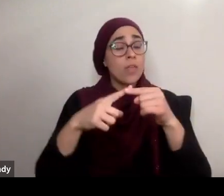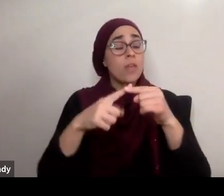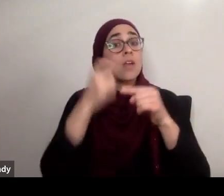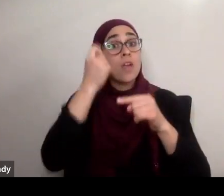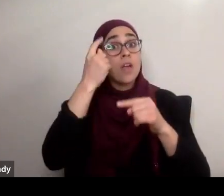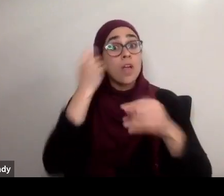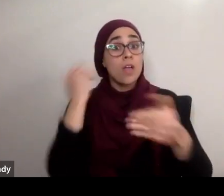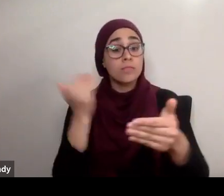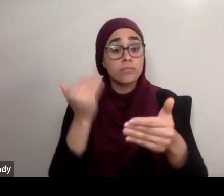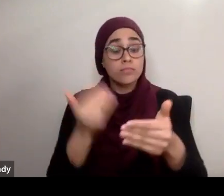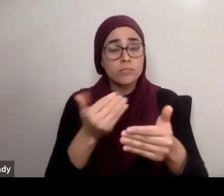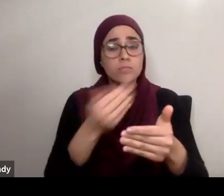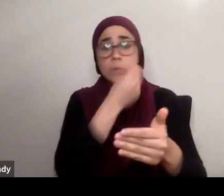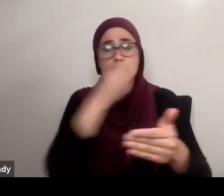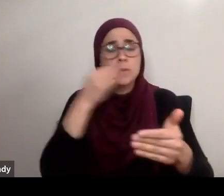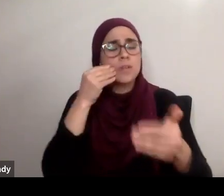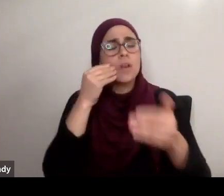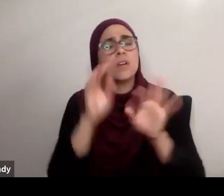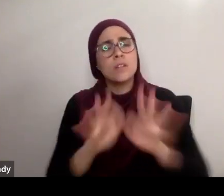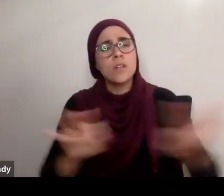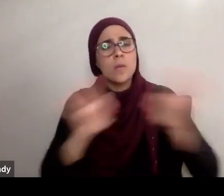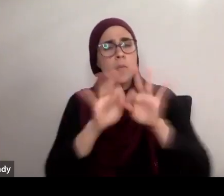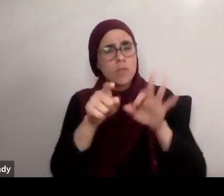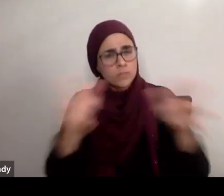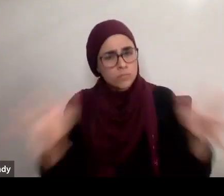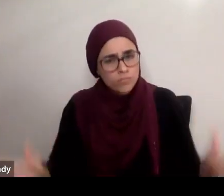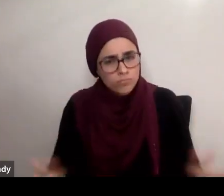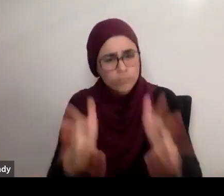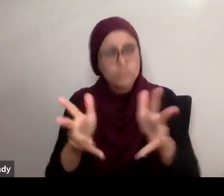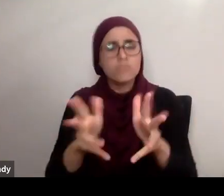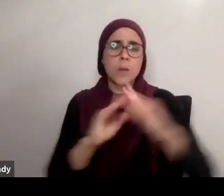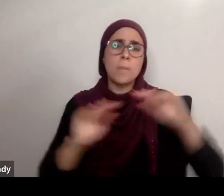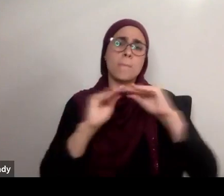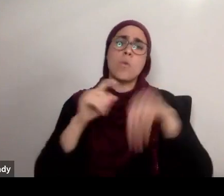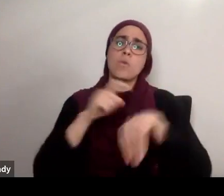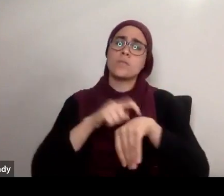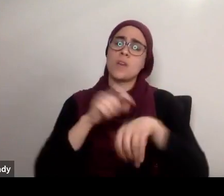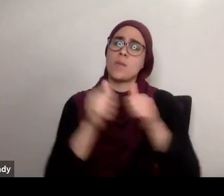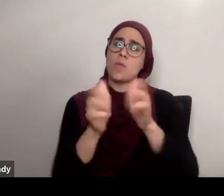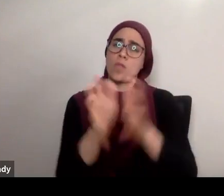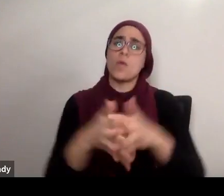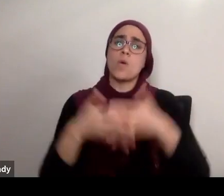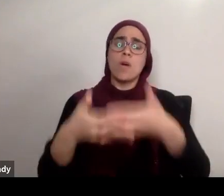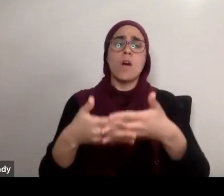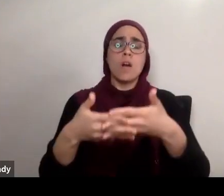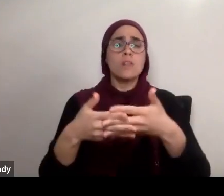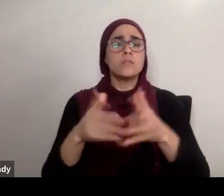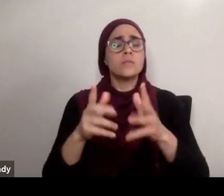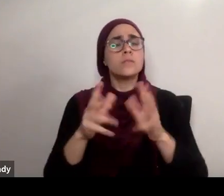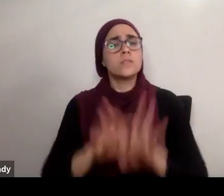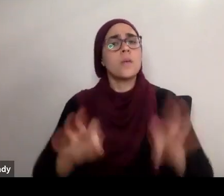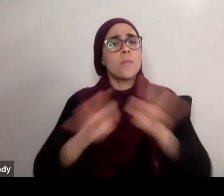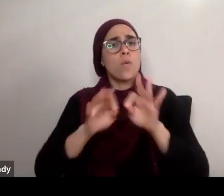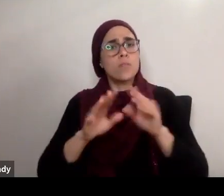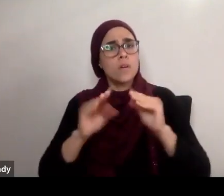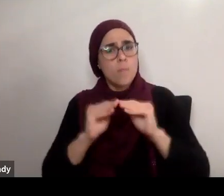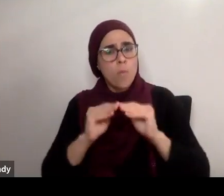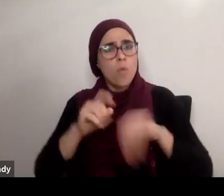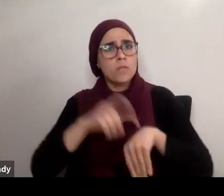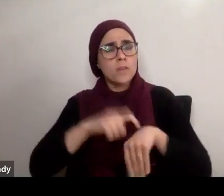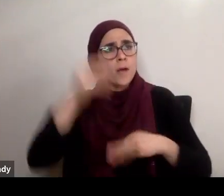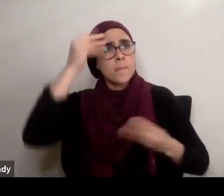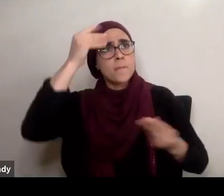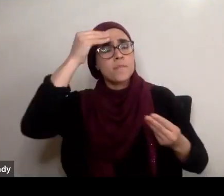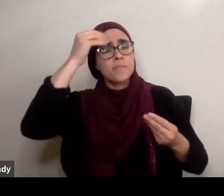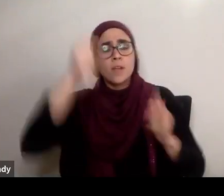with the Qur'an as possible. Learn the ayat, you know, sometimes in Ramadan we're listening to the Imam recite, and we say, I wish I could